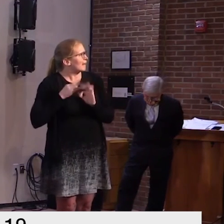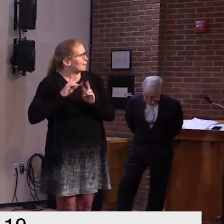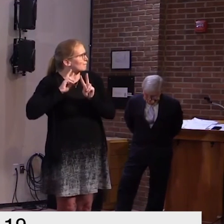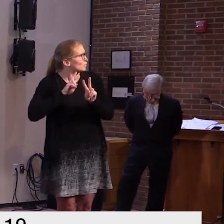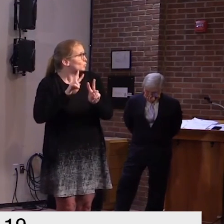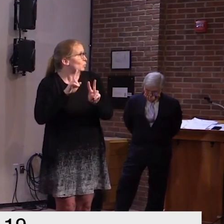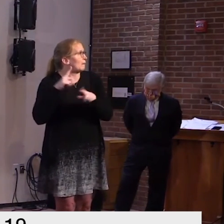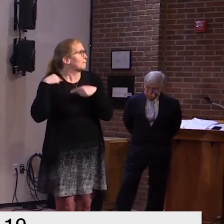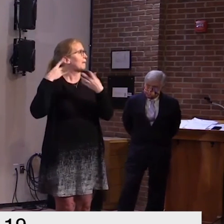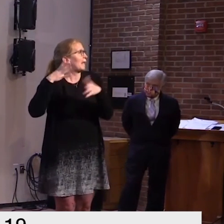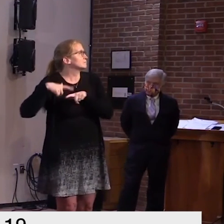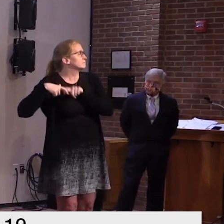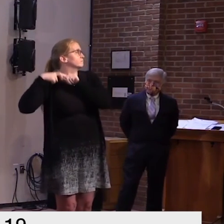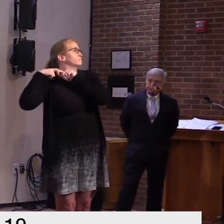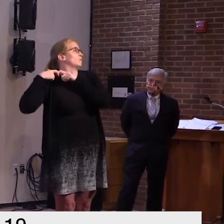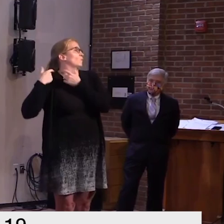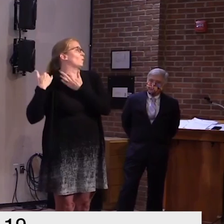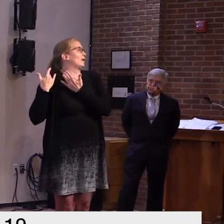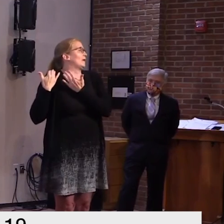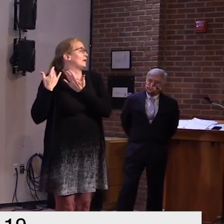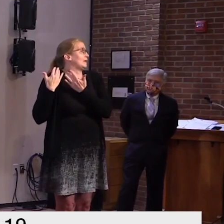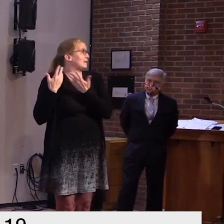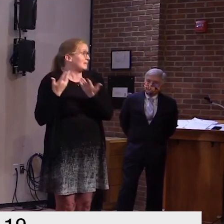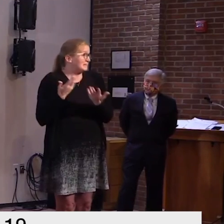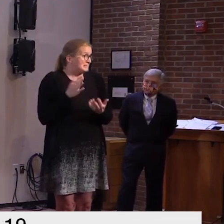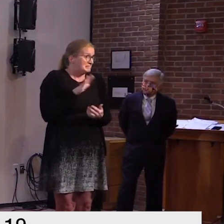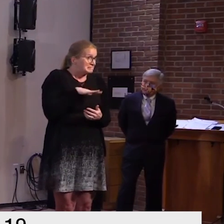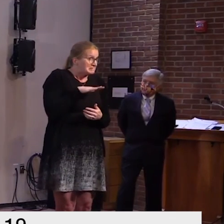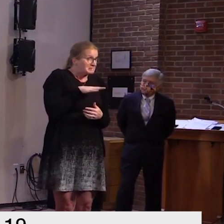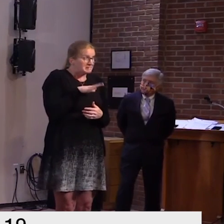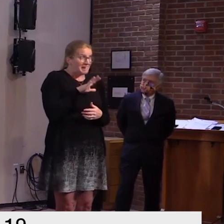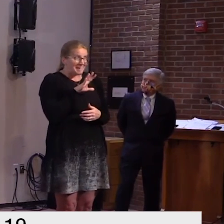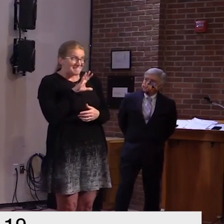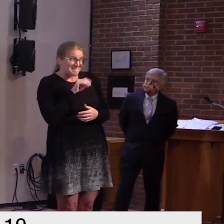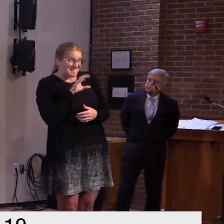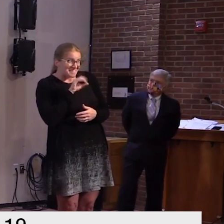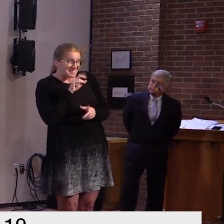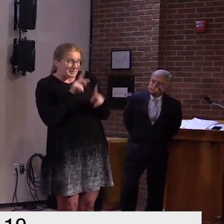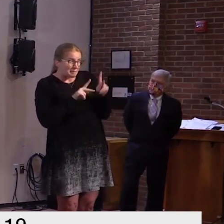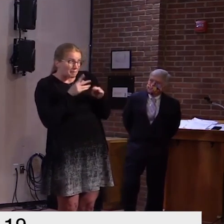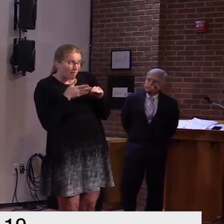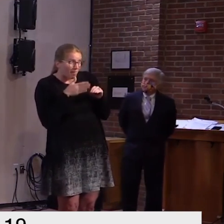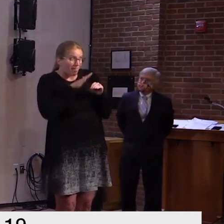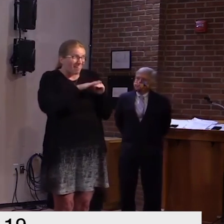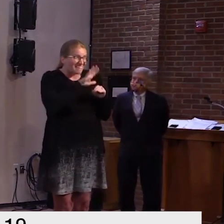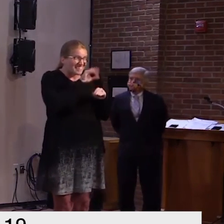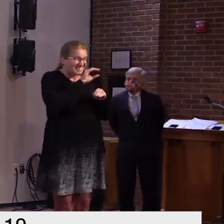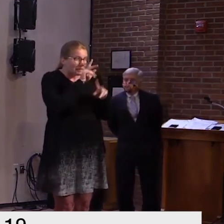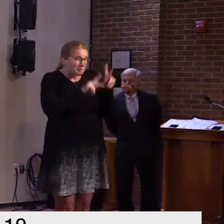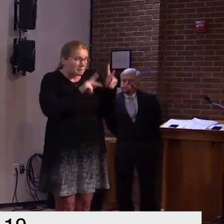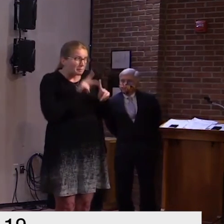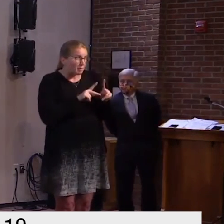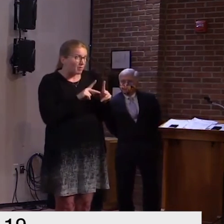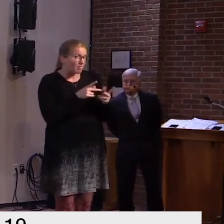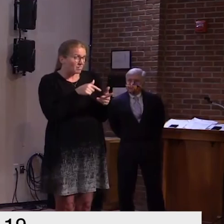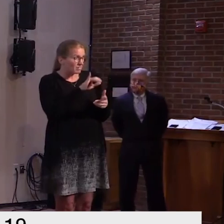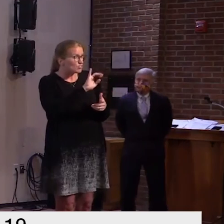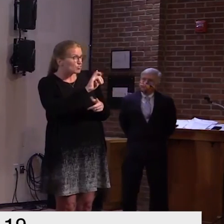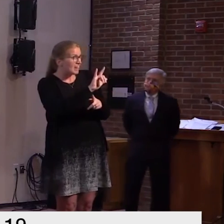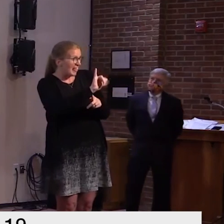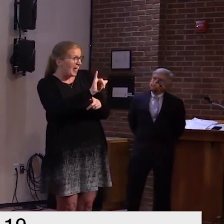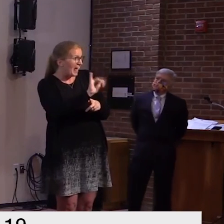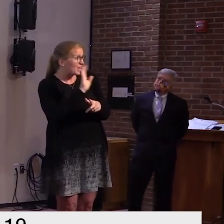increase that size specifically they're wondering if 50 people would be allowed by july um at a funeral service or services like that